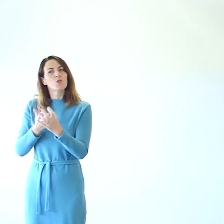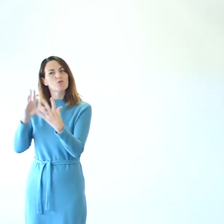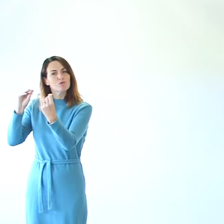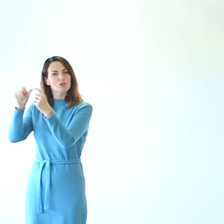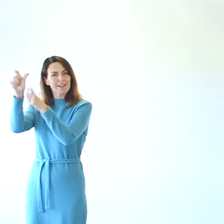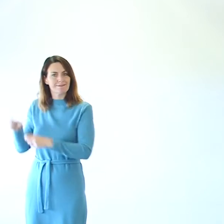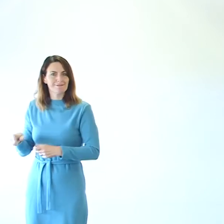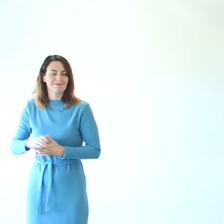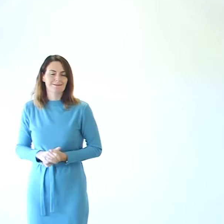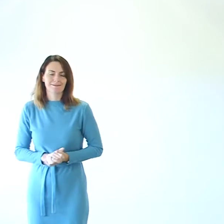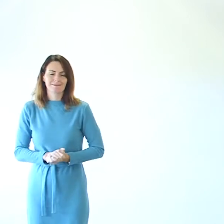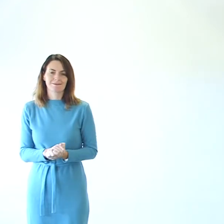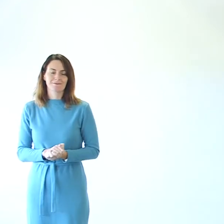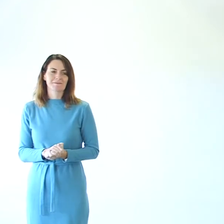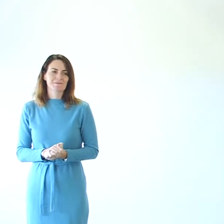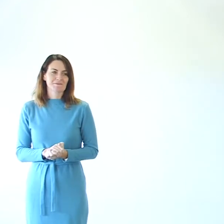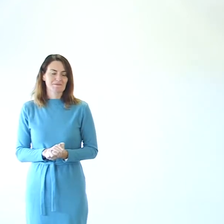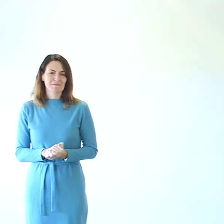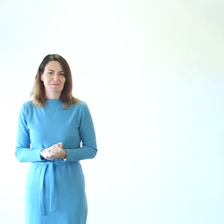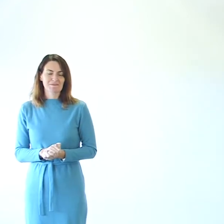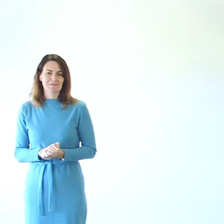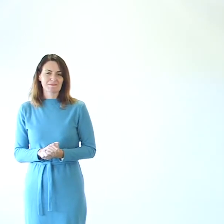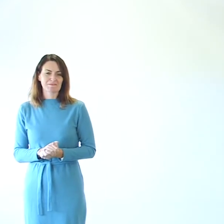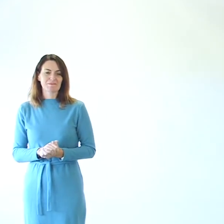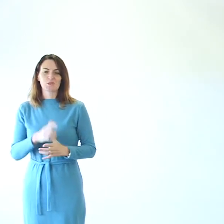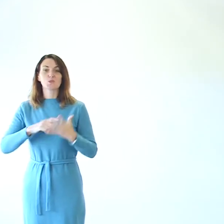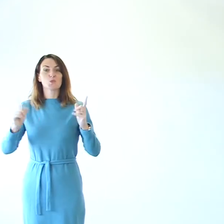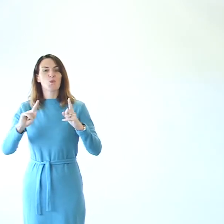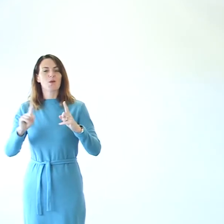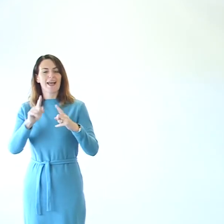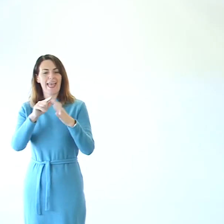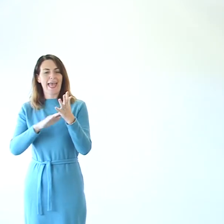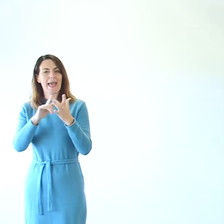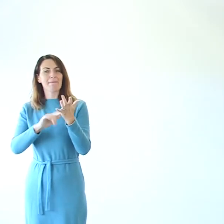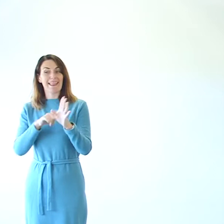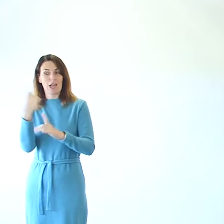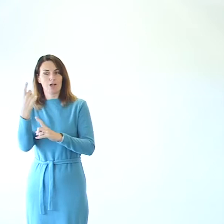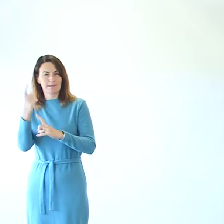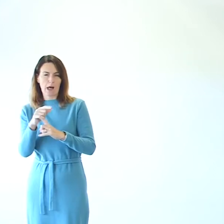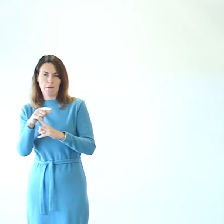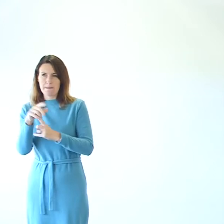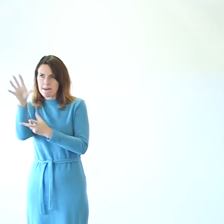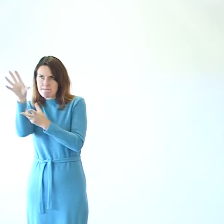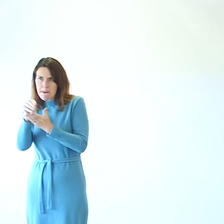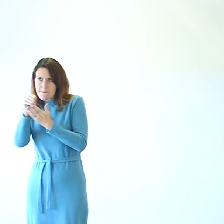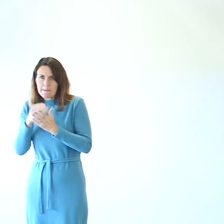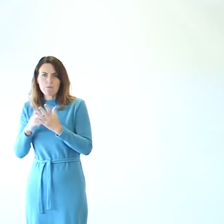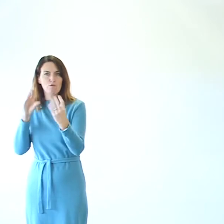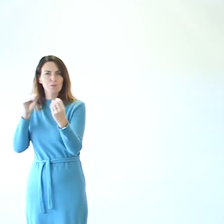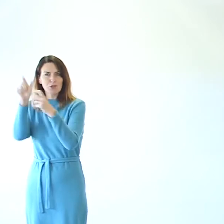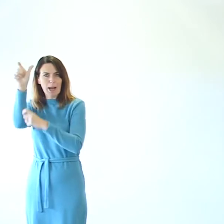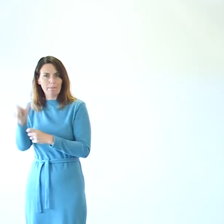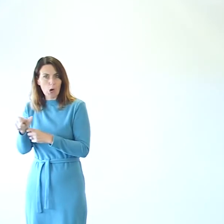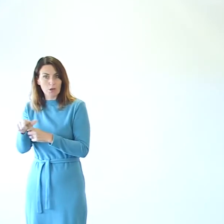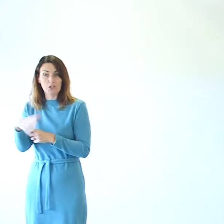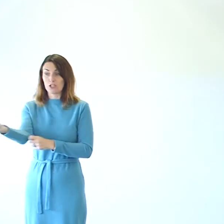chat box. So, what we are going to do is I have got Emily who has been taking notes and looking at the chat box and she is going